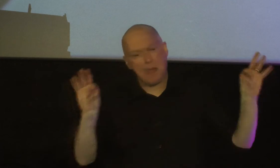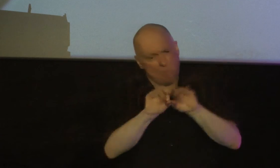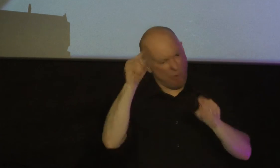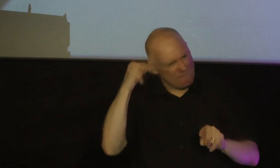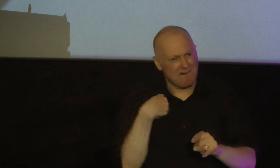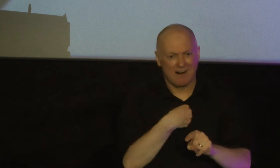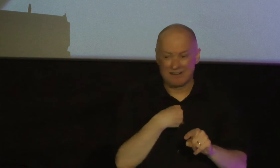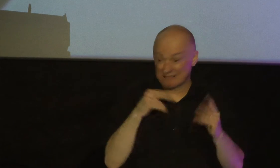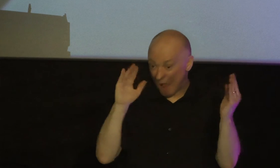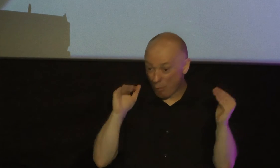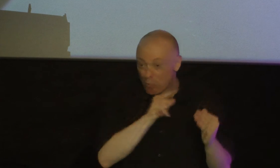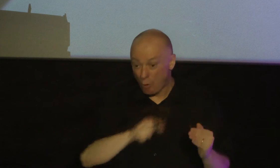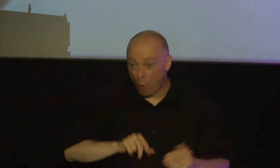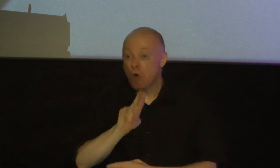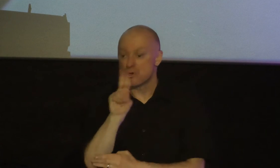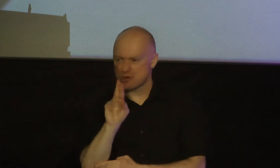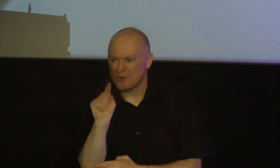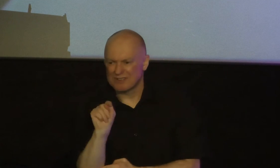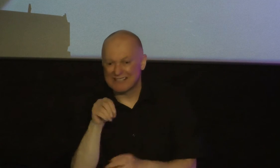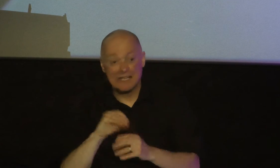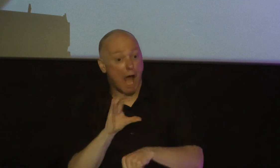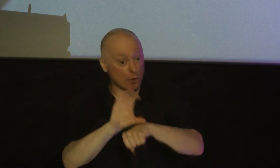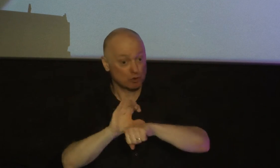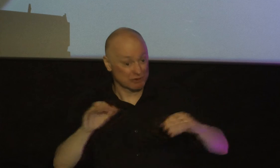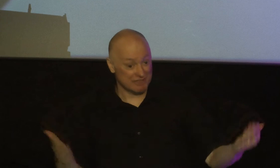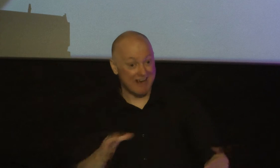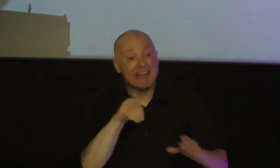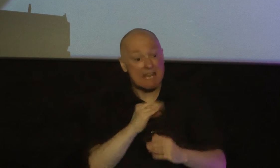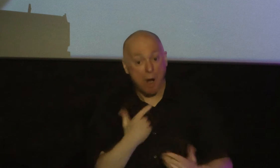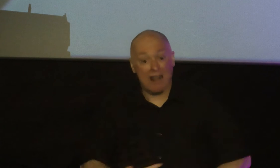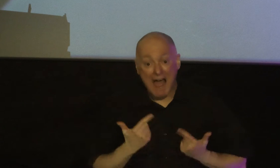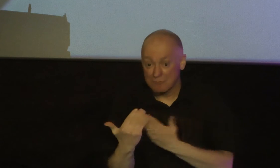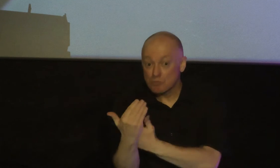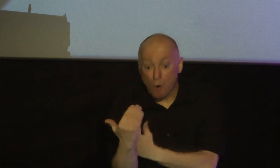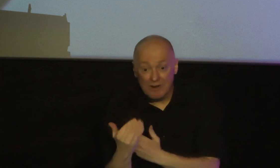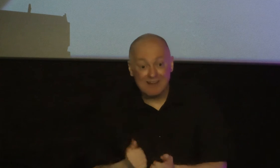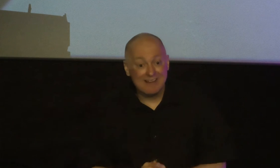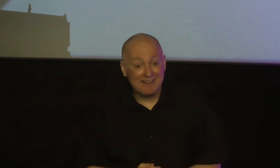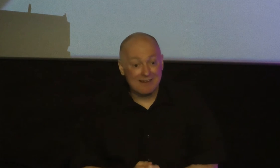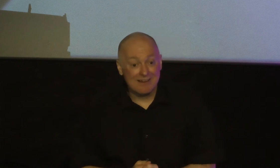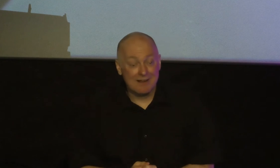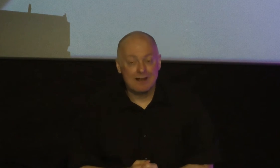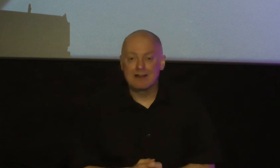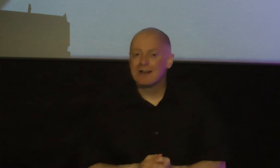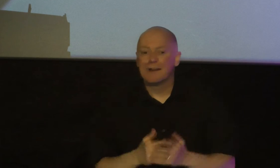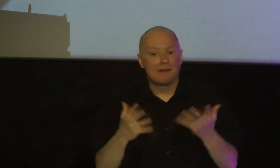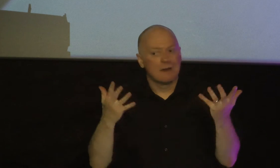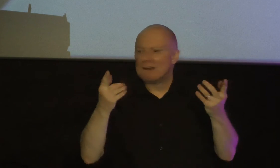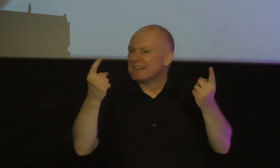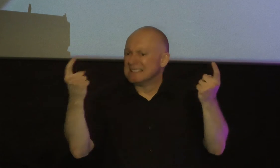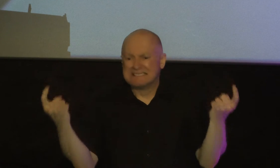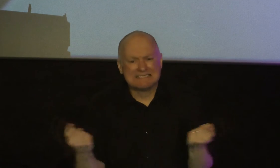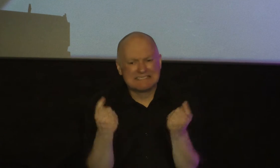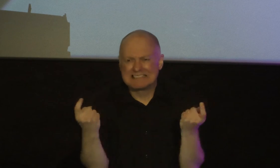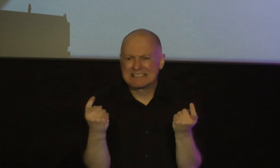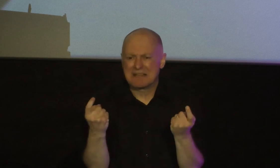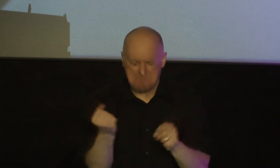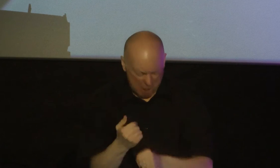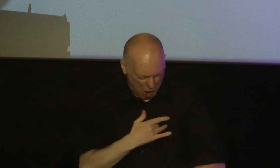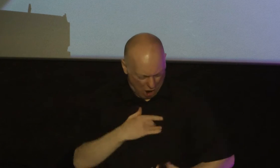i trust the lord will use it in our church and in our lives this morning sin has so corrupted the human heart and every